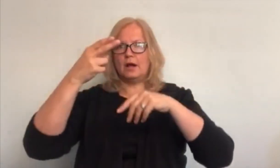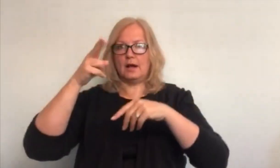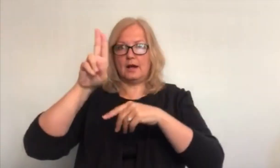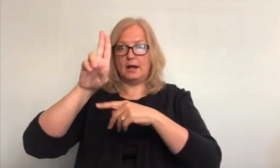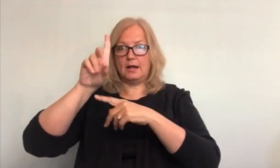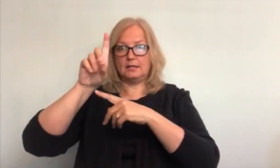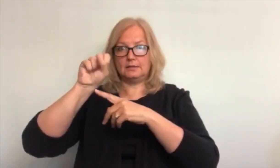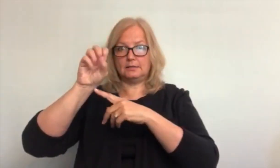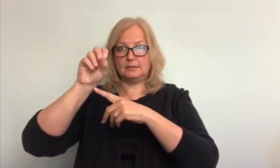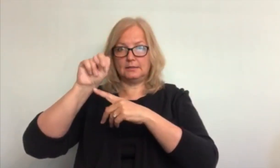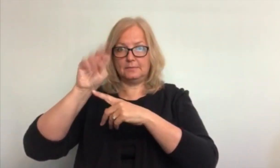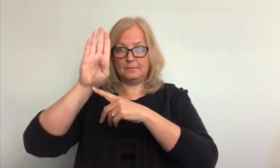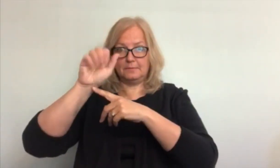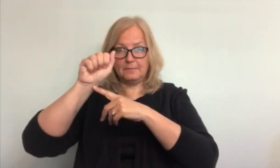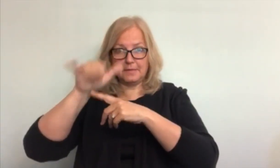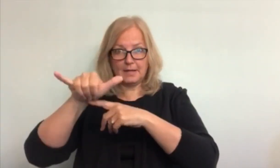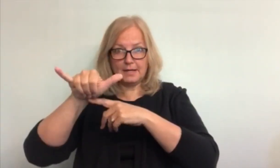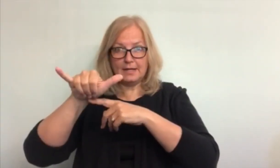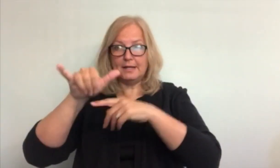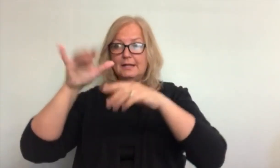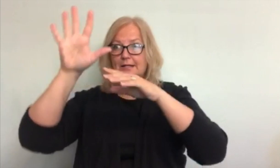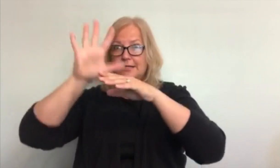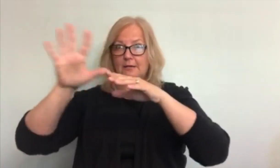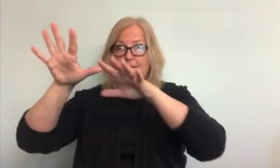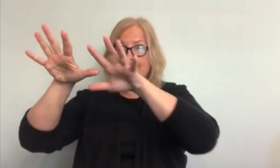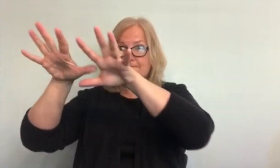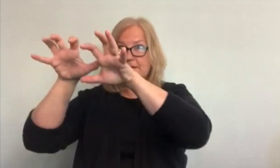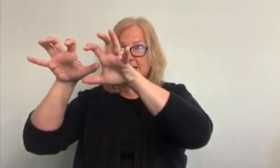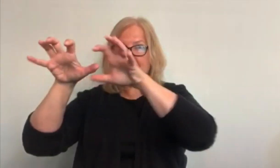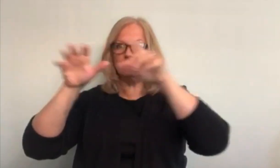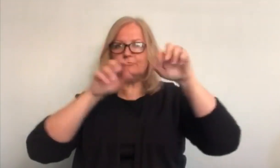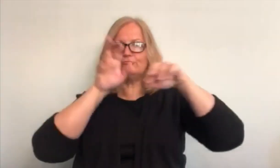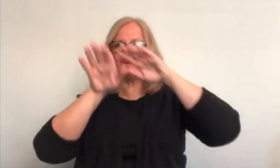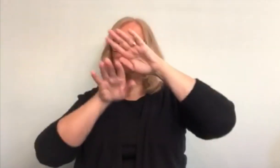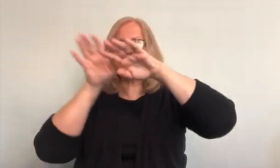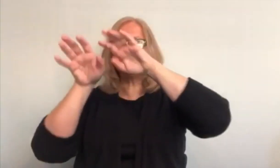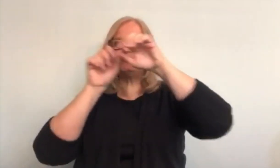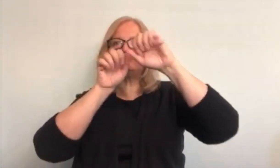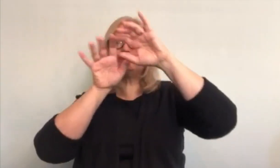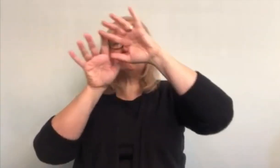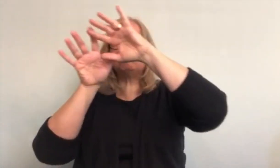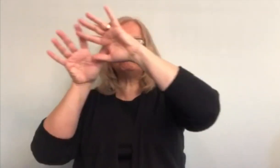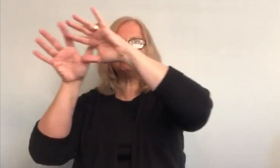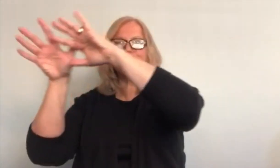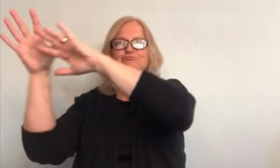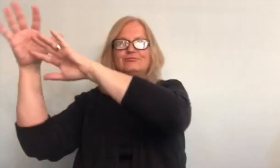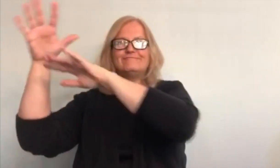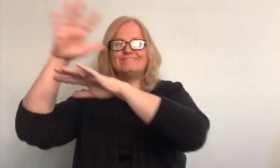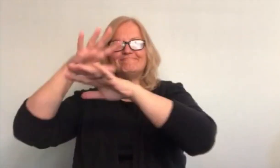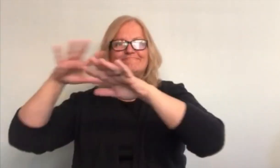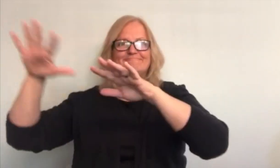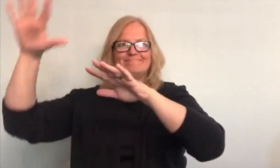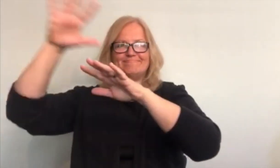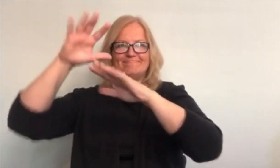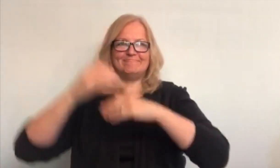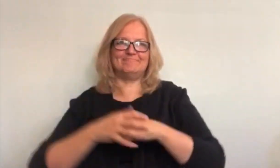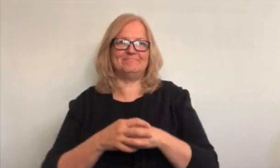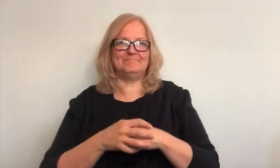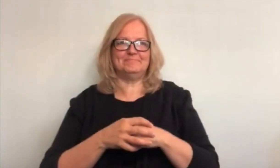They congregate there each fall to wait for the Hudson Bay to freeze, after which they can travel across the